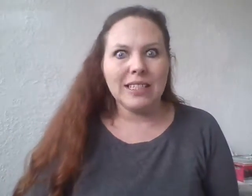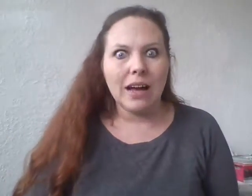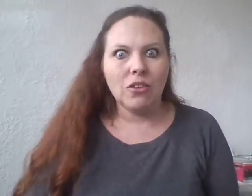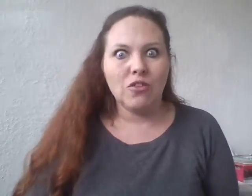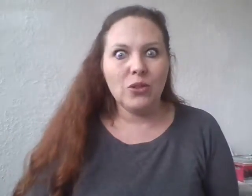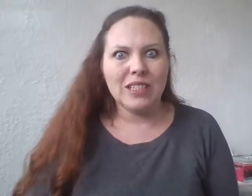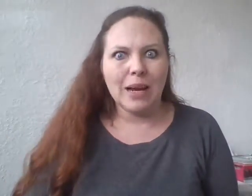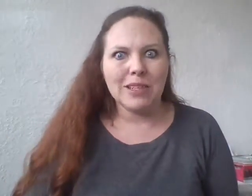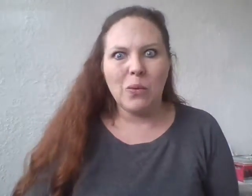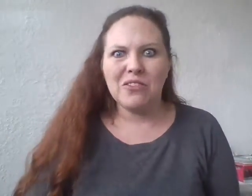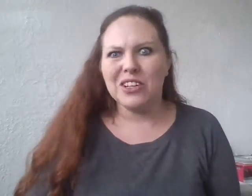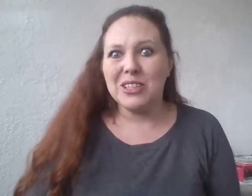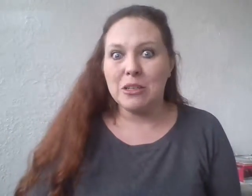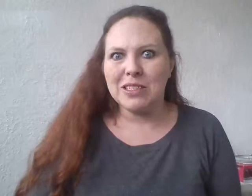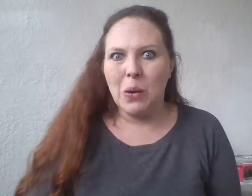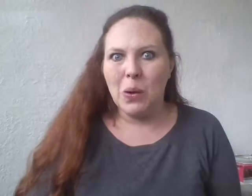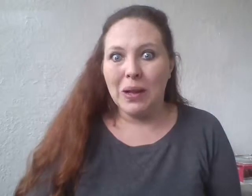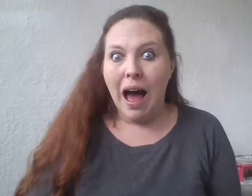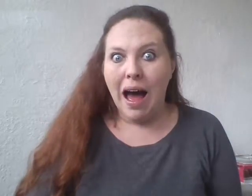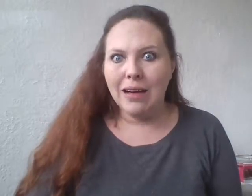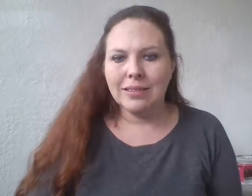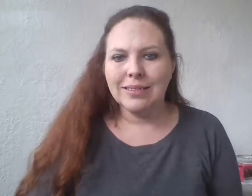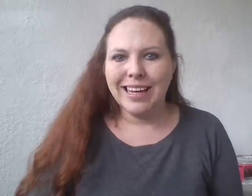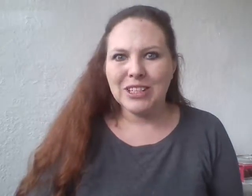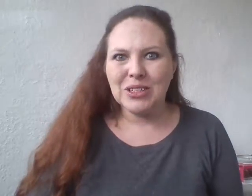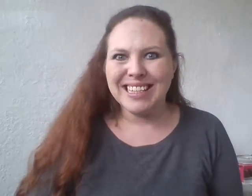tackle food stamps in the welfare system as a whole. Interesting.